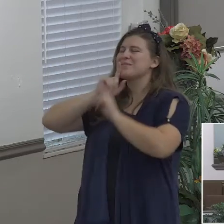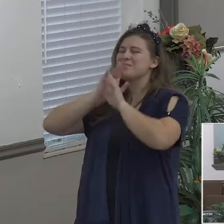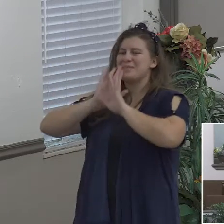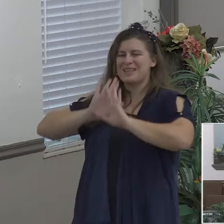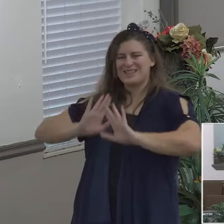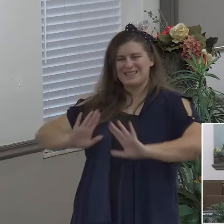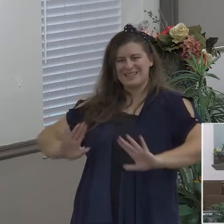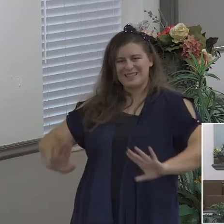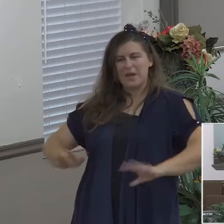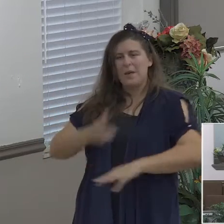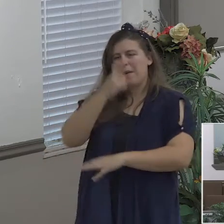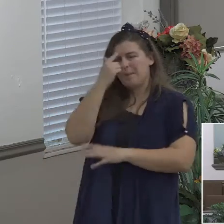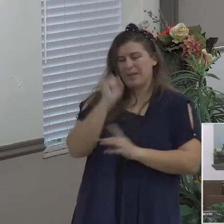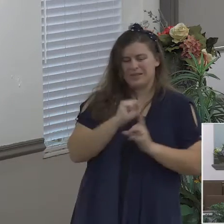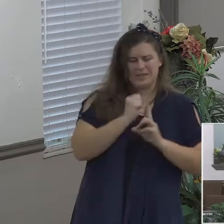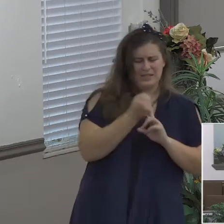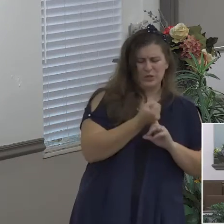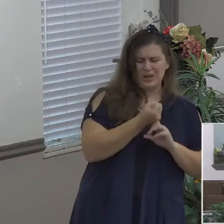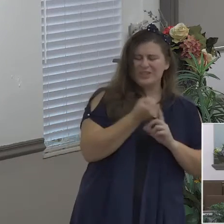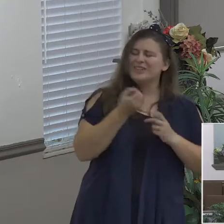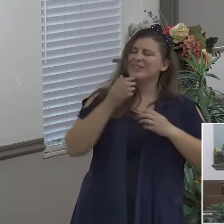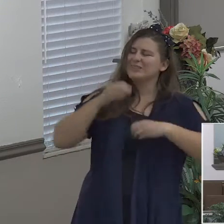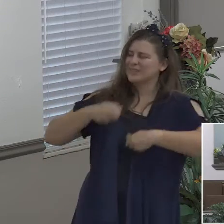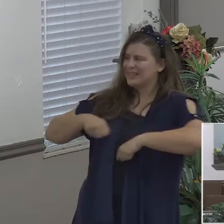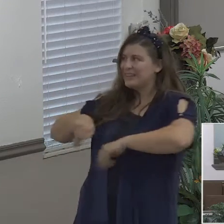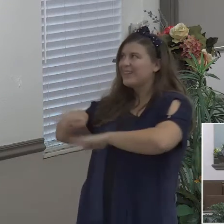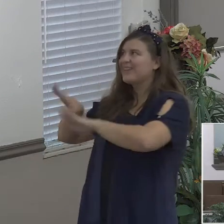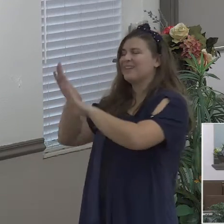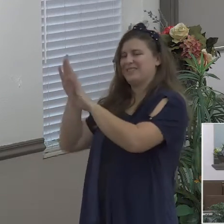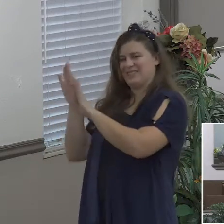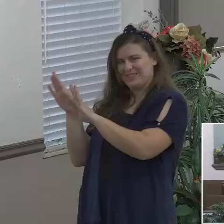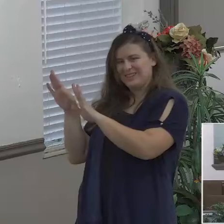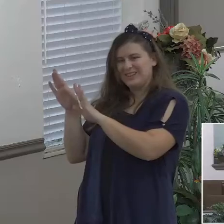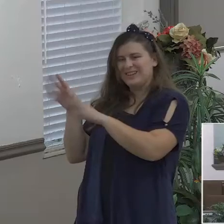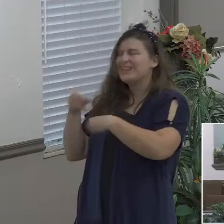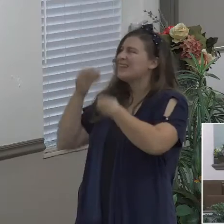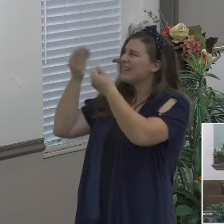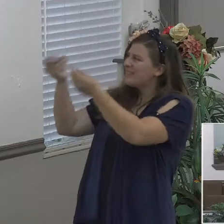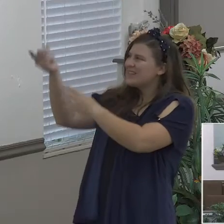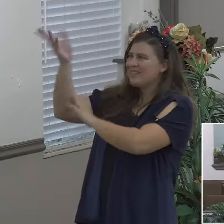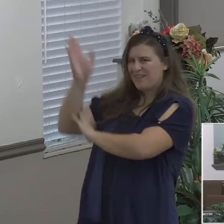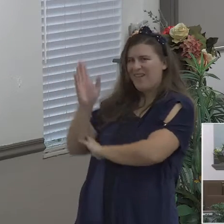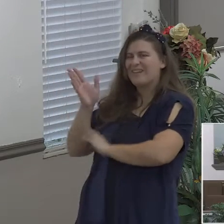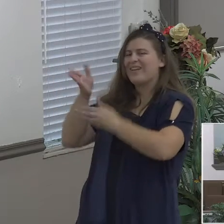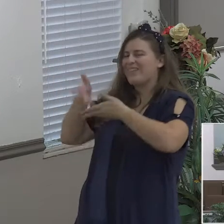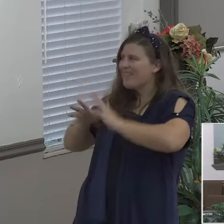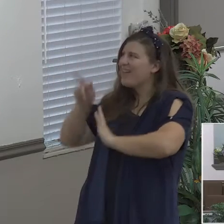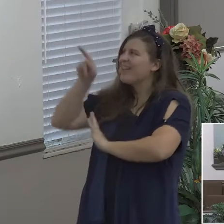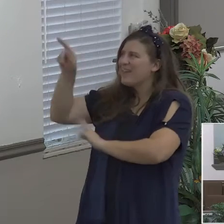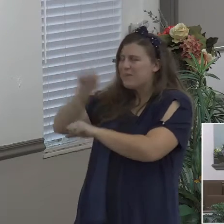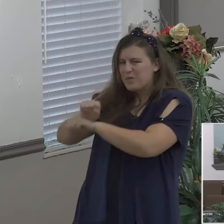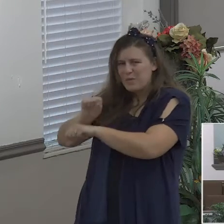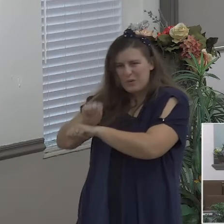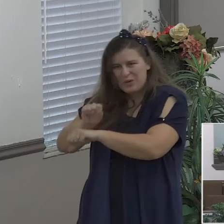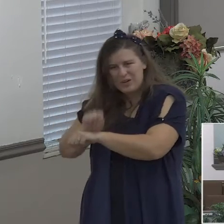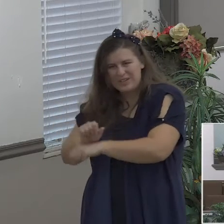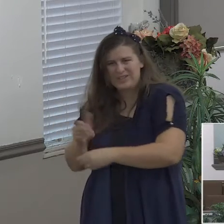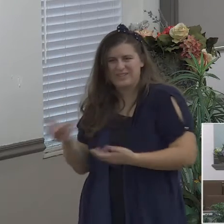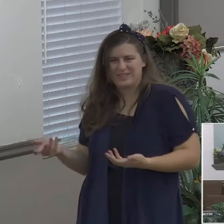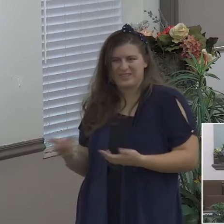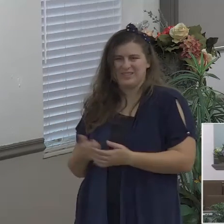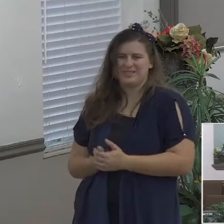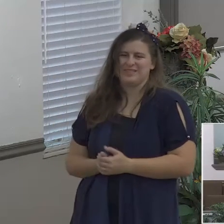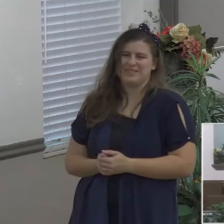it has to be given over to the Lord it what did verse what did verse four say